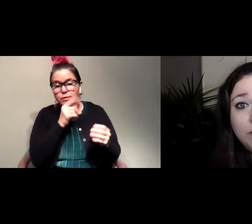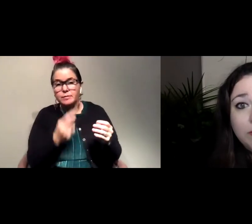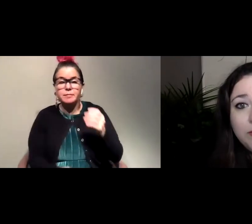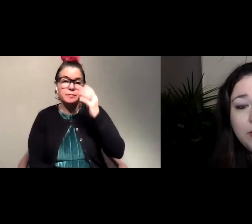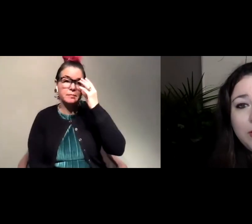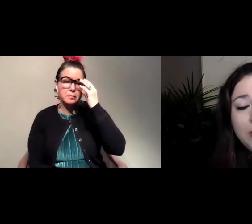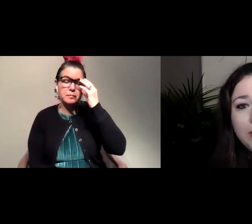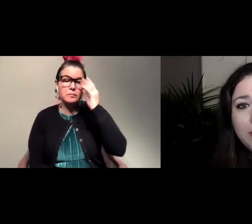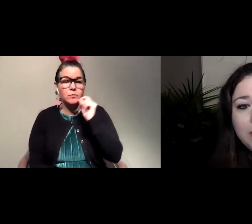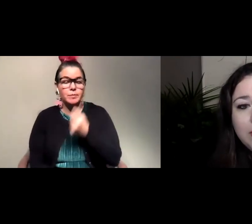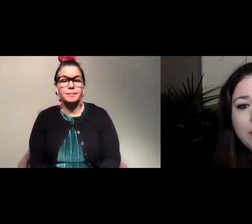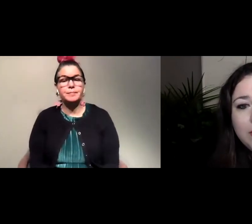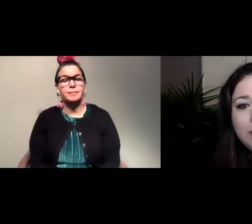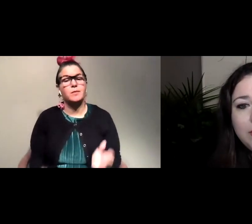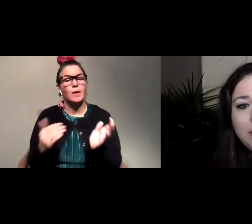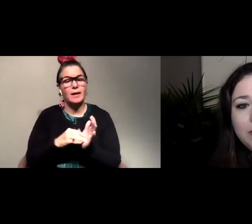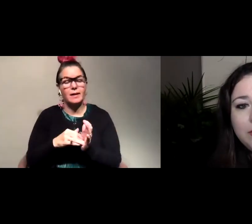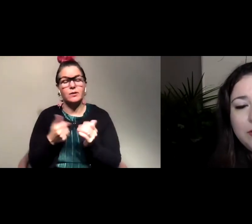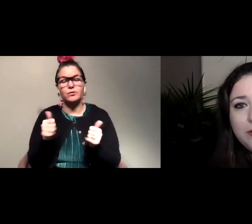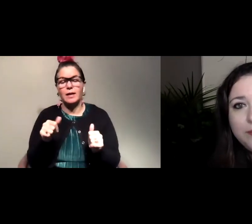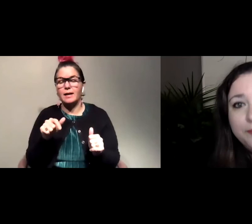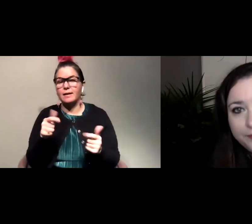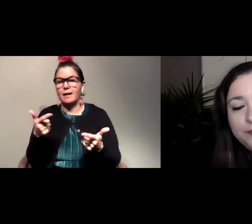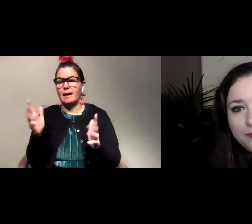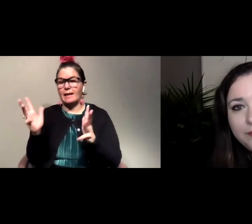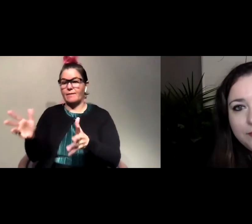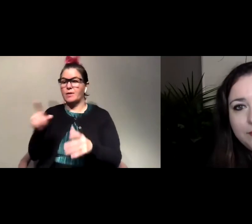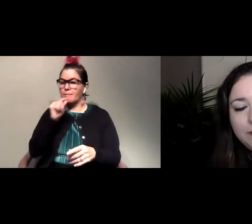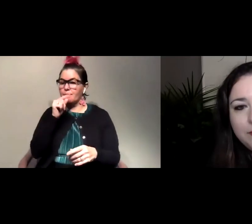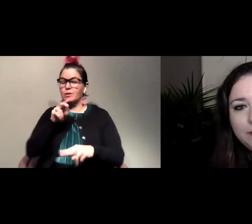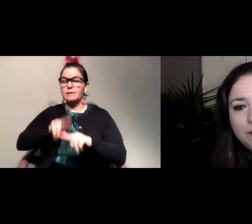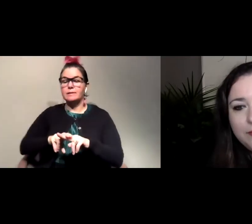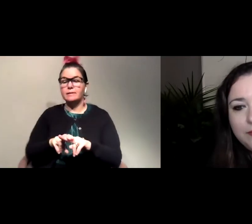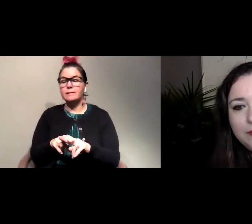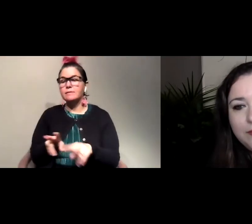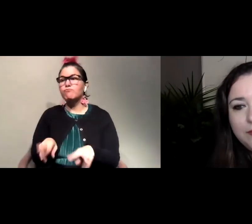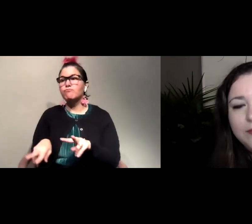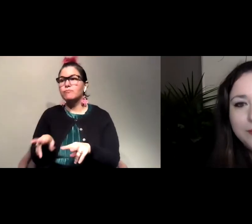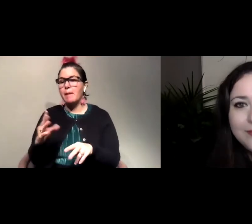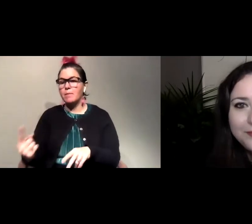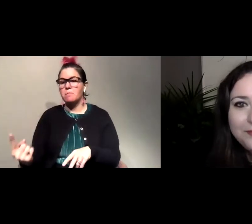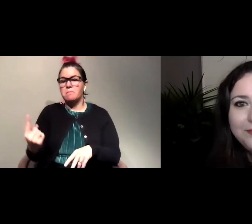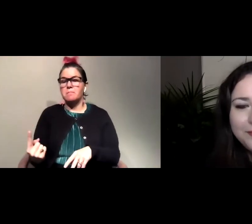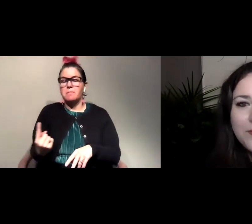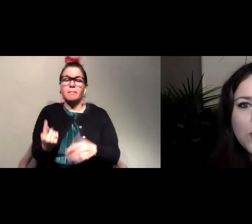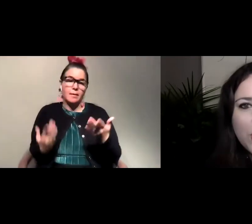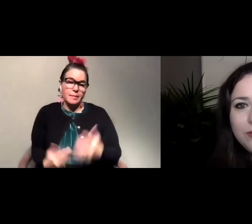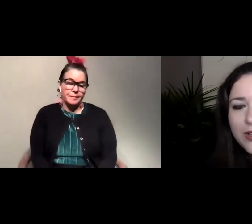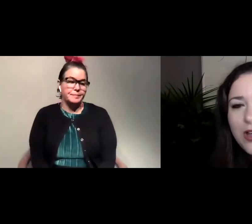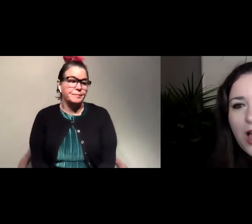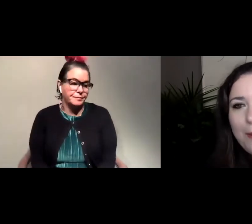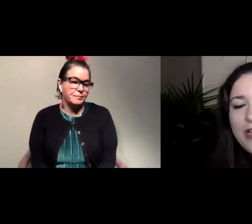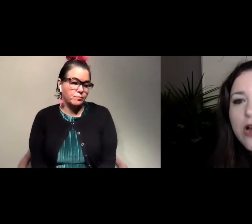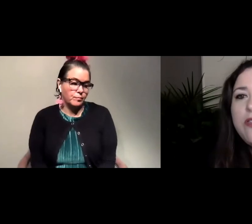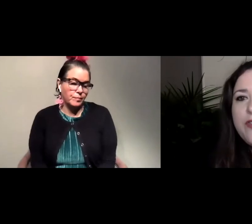Cool. Yeah, again, just kind of trying to let the birds do their own thing, and if you just sit there for a little while, it might come closer to you. Cool.